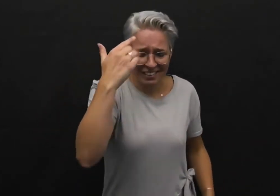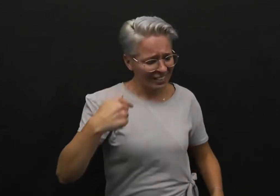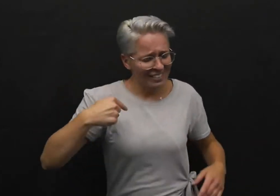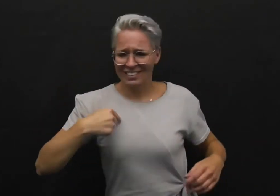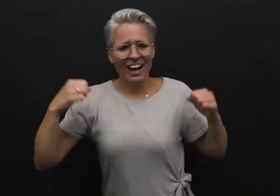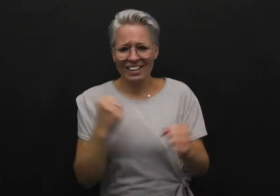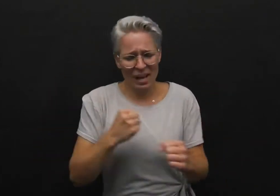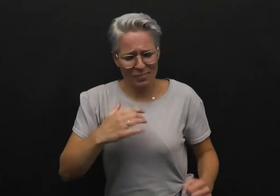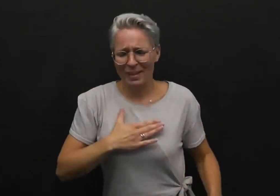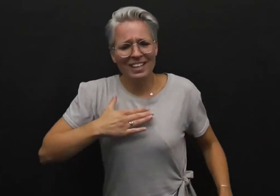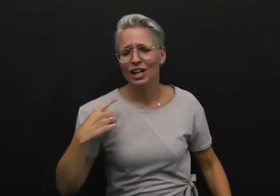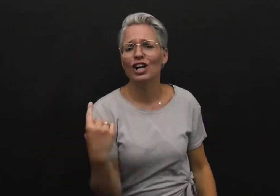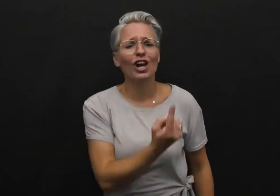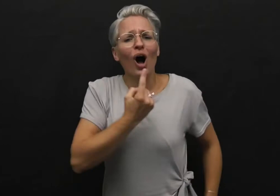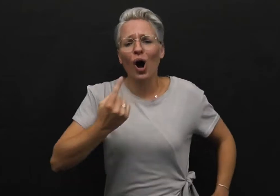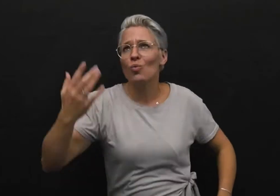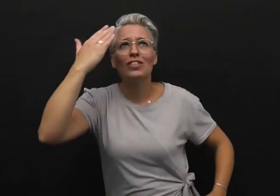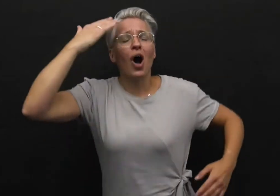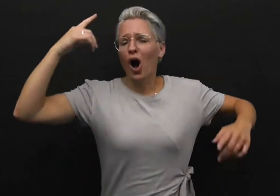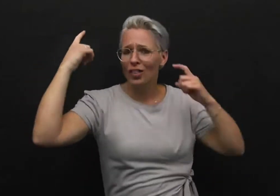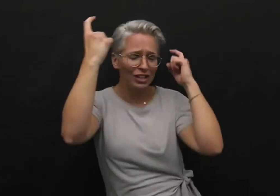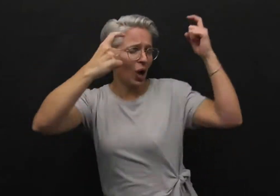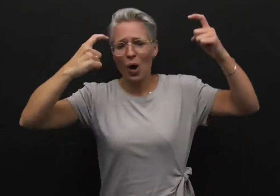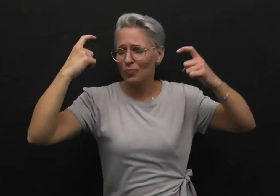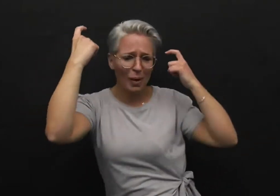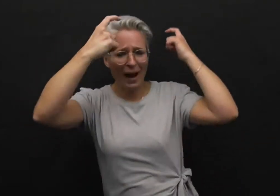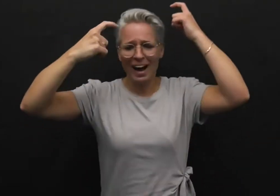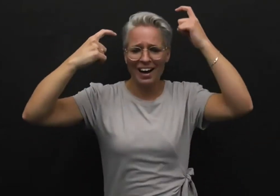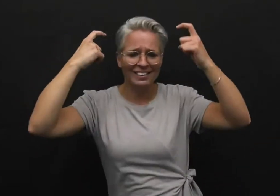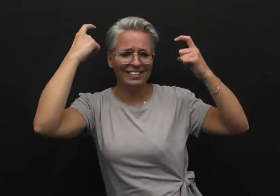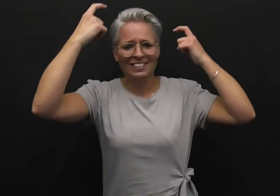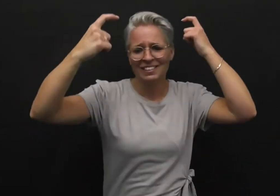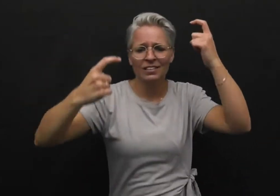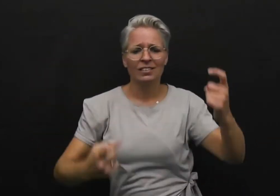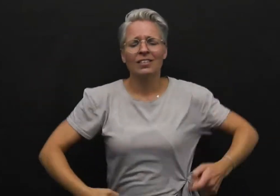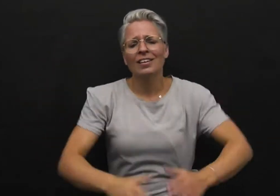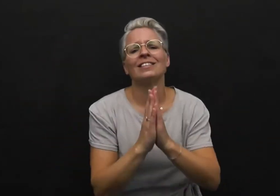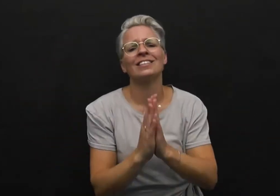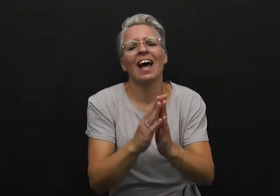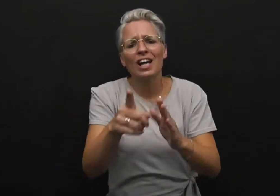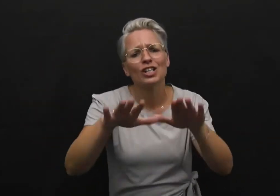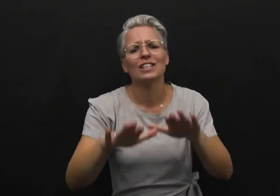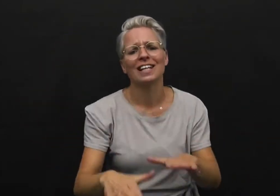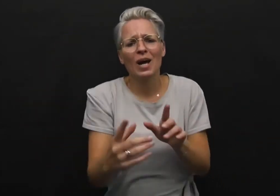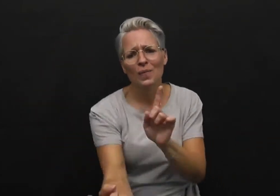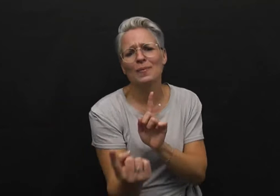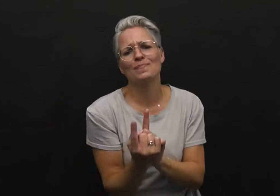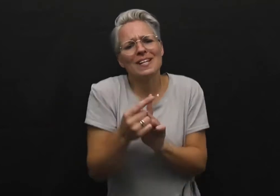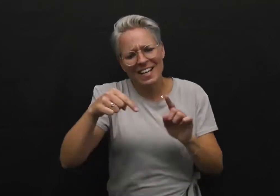I can't be alone with all that's on my mind So say you'll stay with me